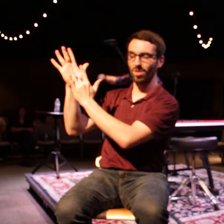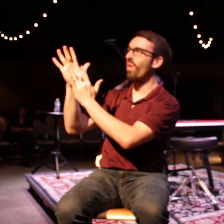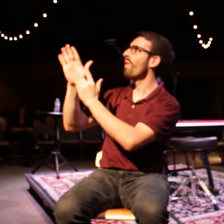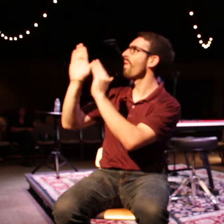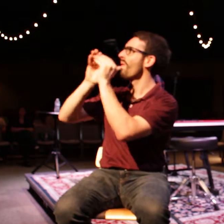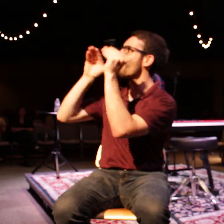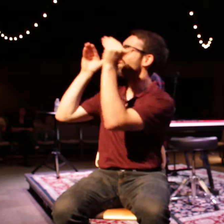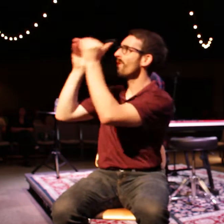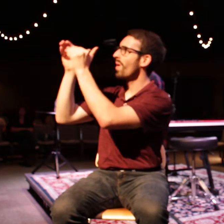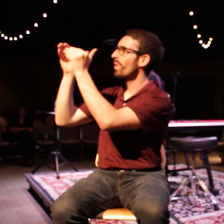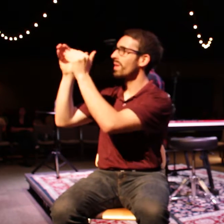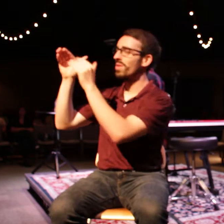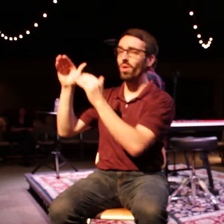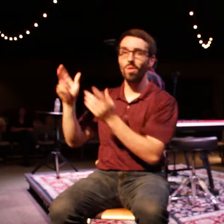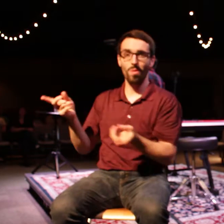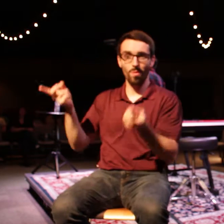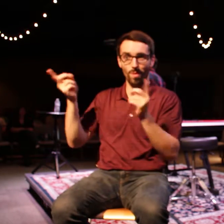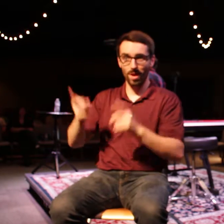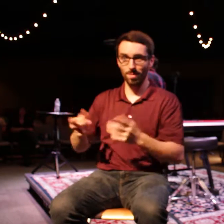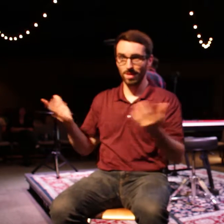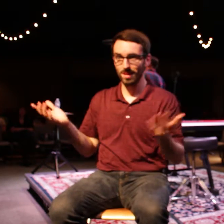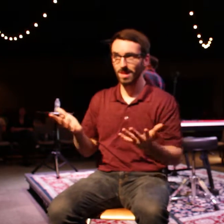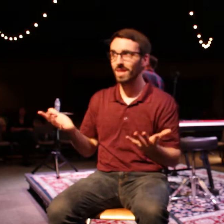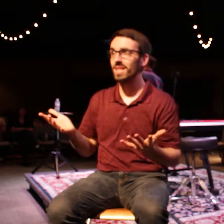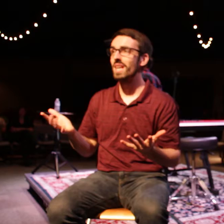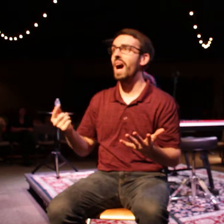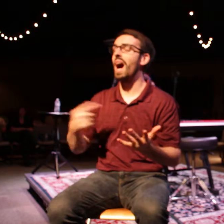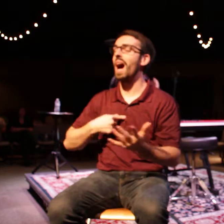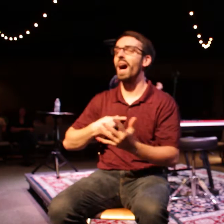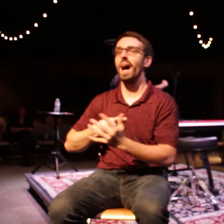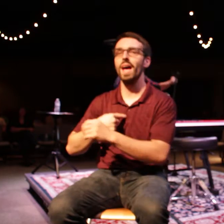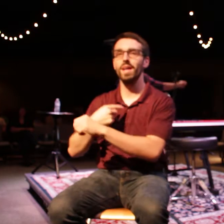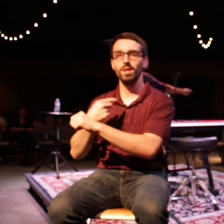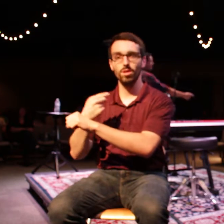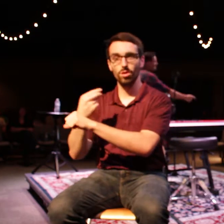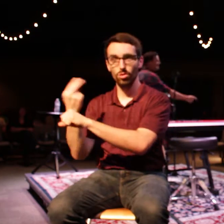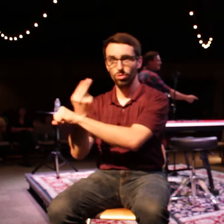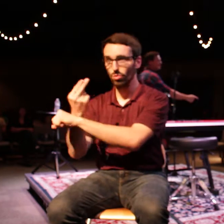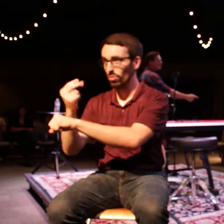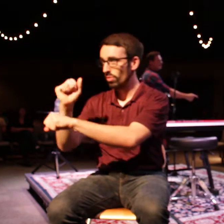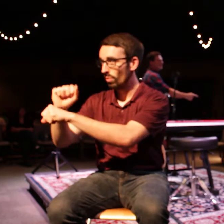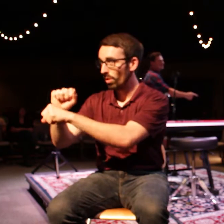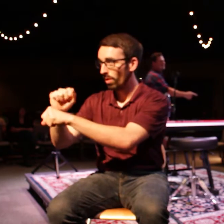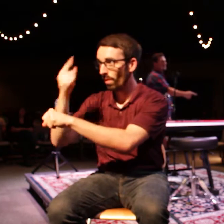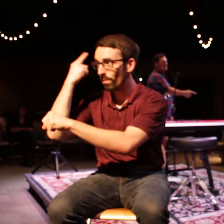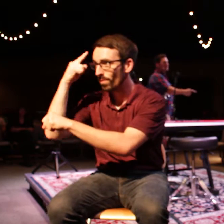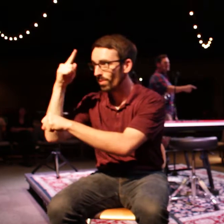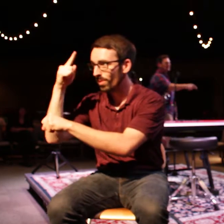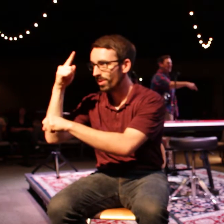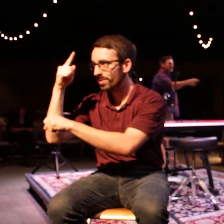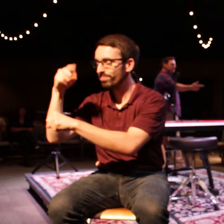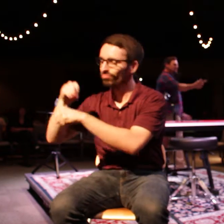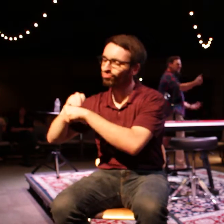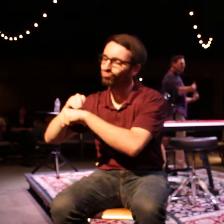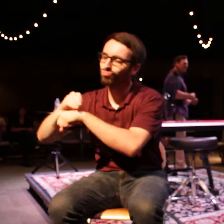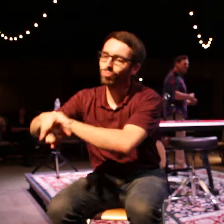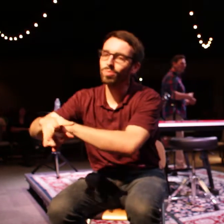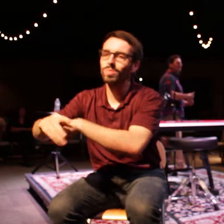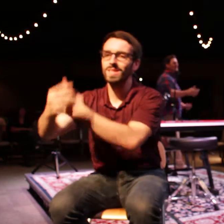happens is work in the kingdom becomes I use work in order to get people rescued. Instead of I use people to get my work